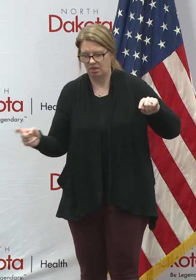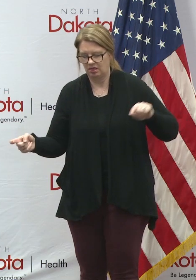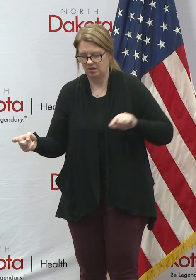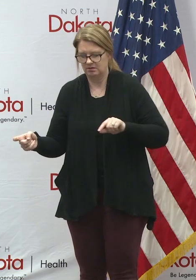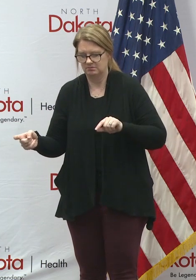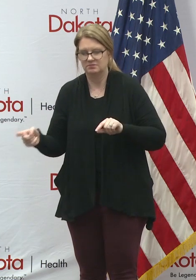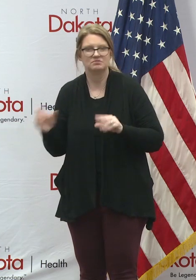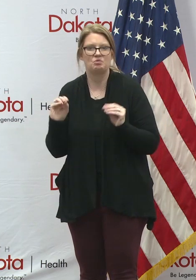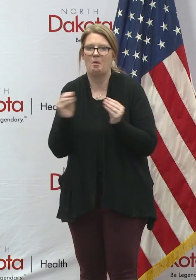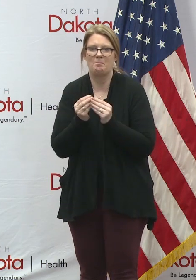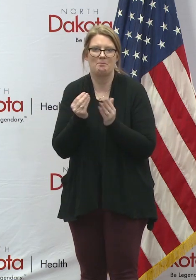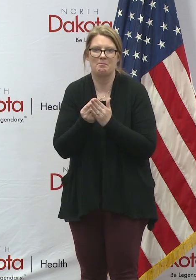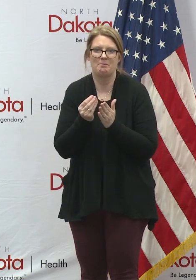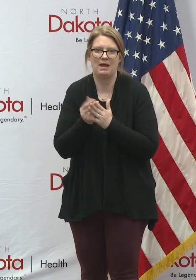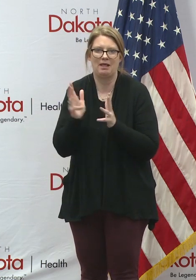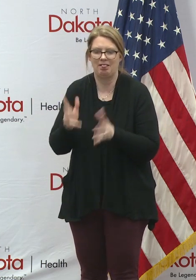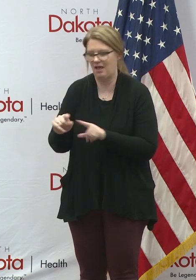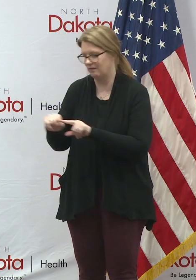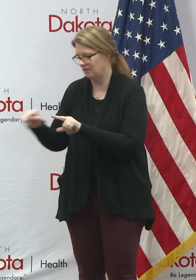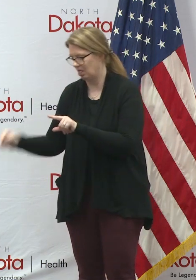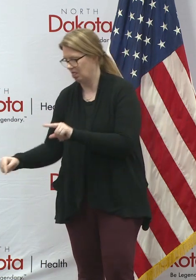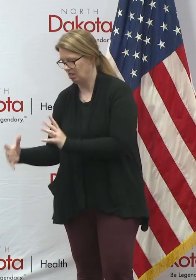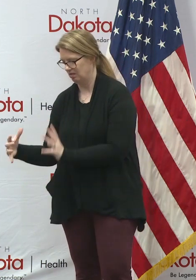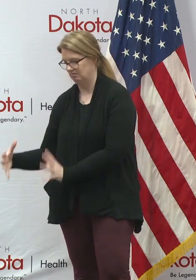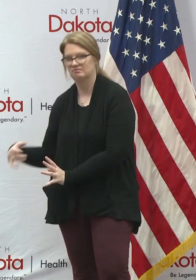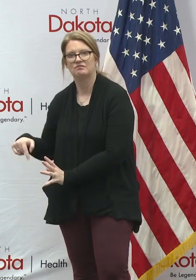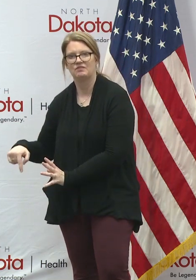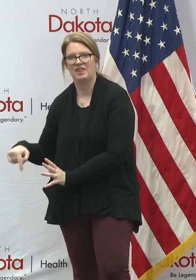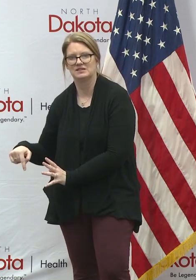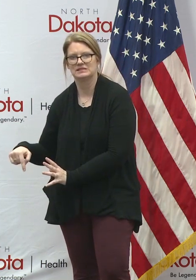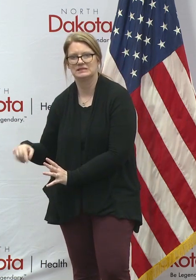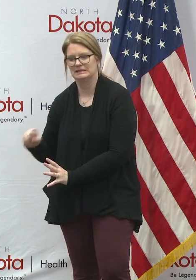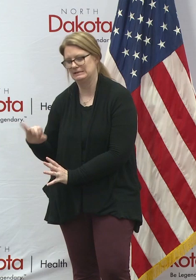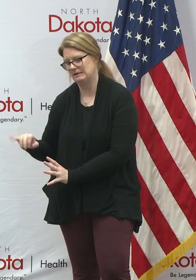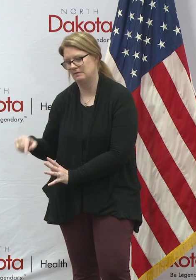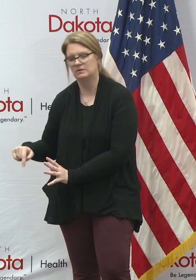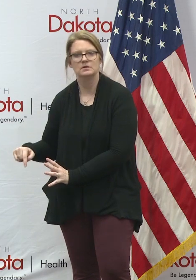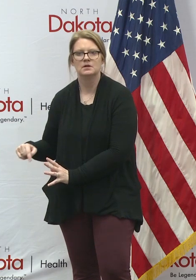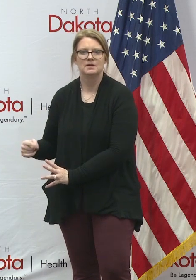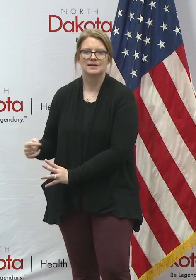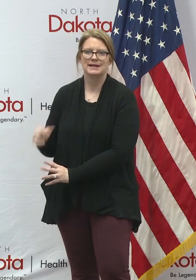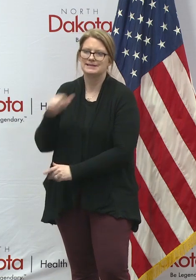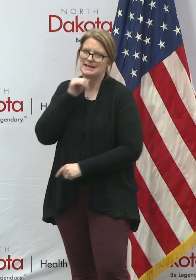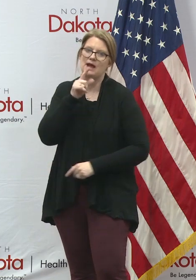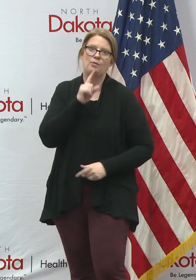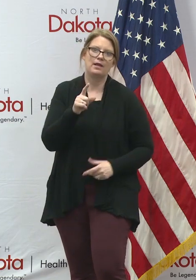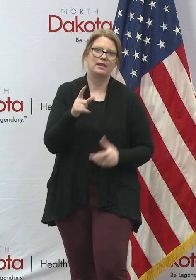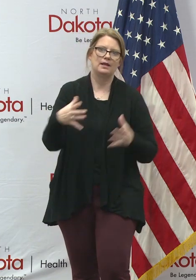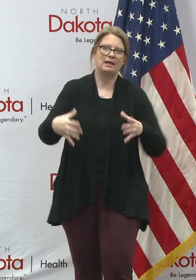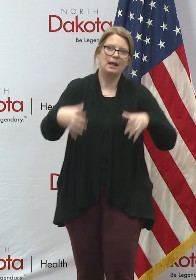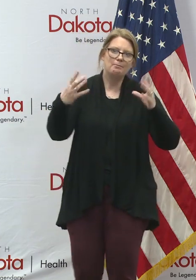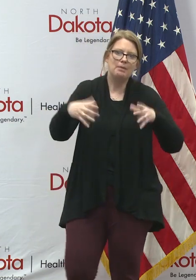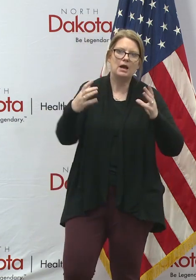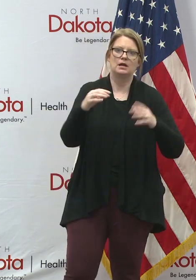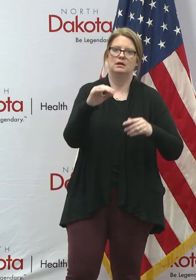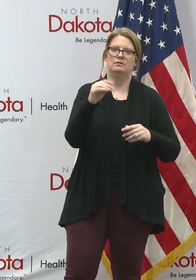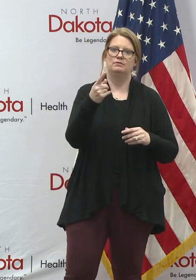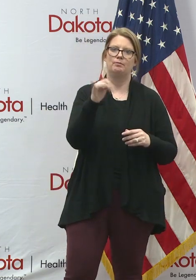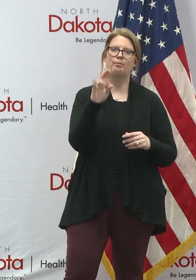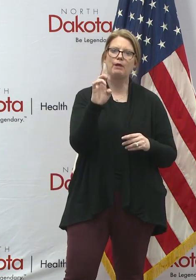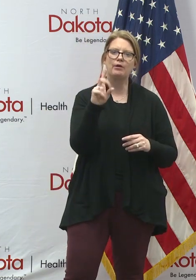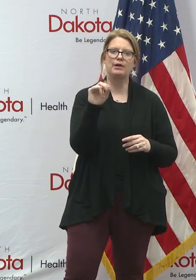you know, local infrastructure, uh, funding buckets. It's, it's not actually a bucket of prairie dogs. We had some confusion